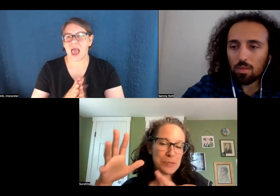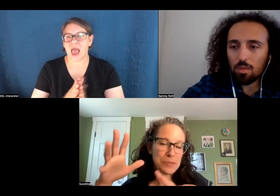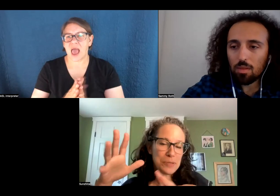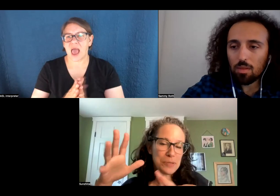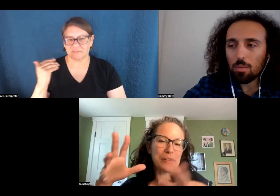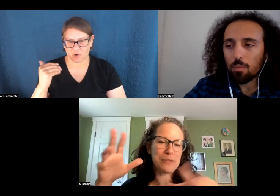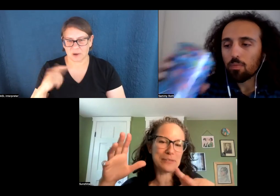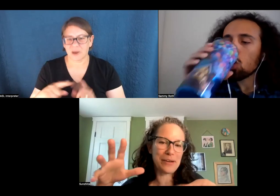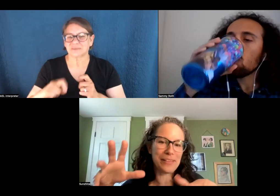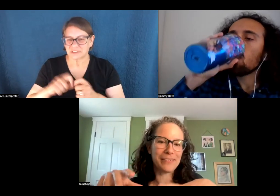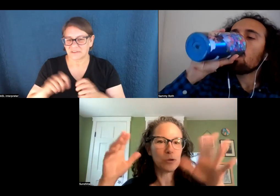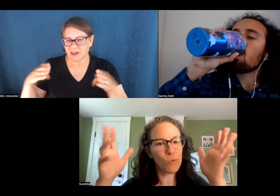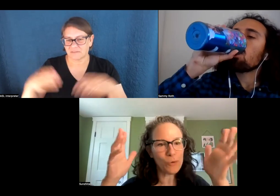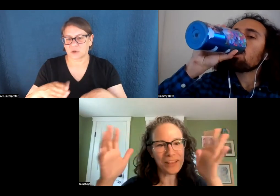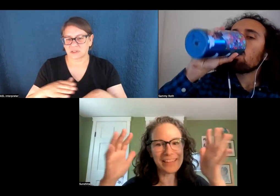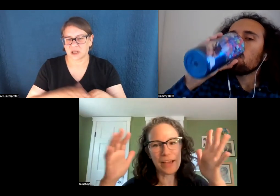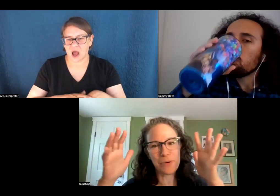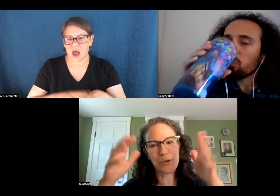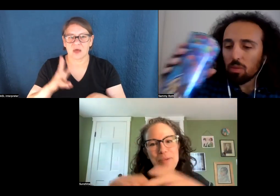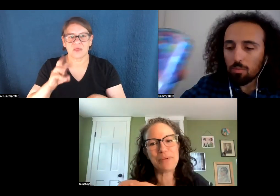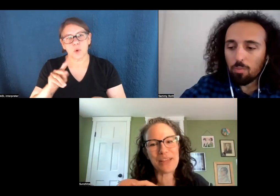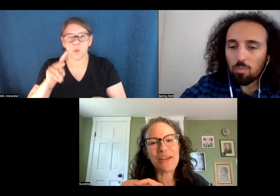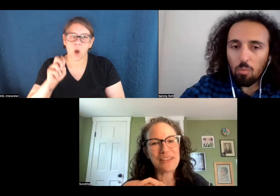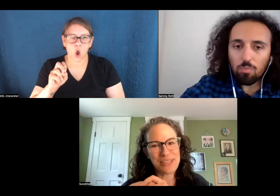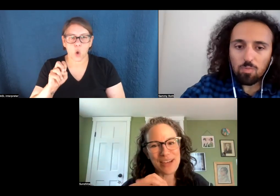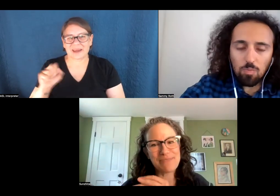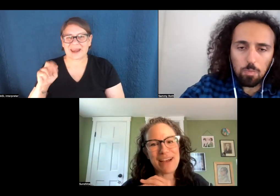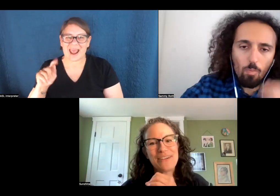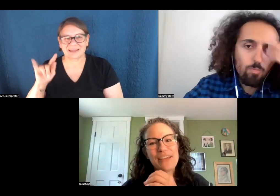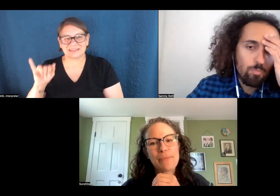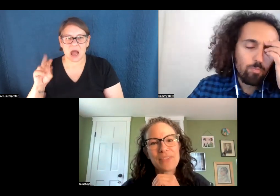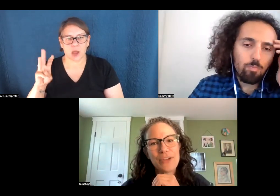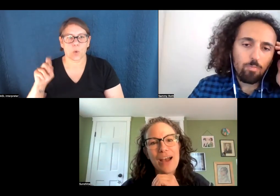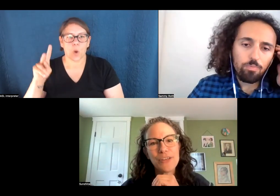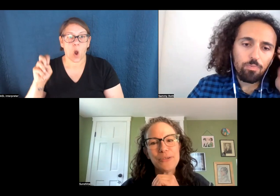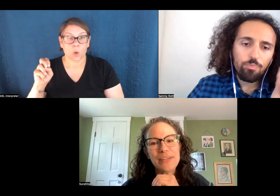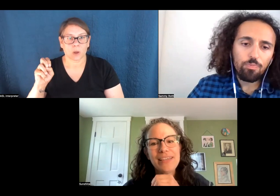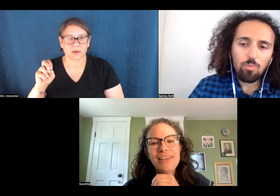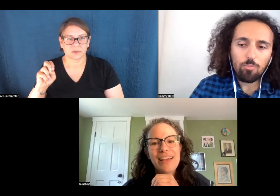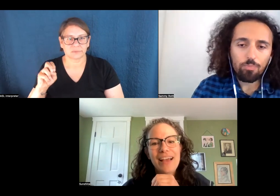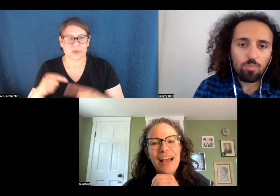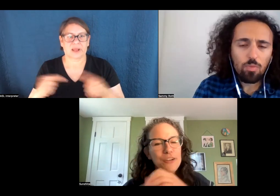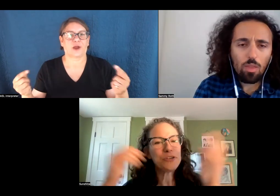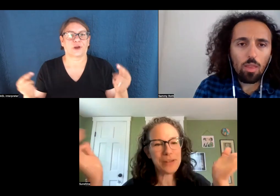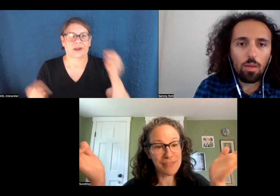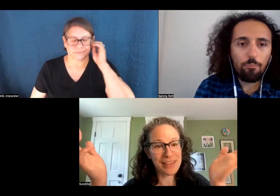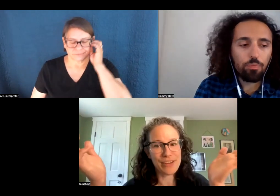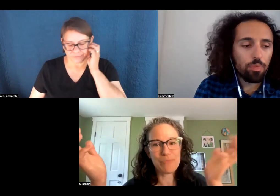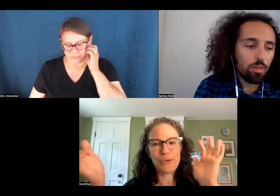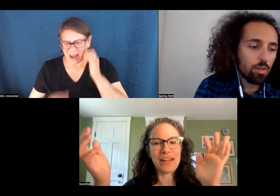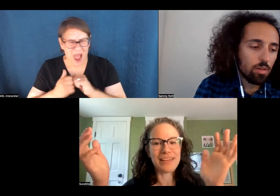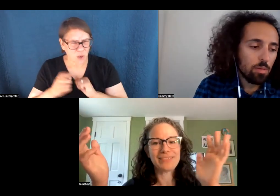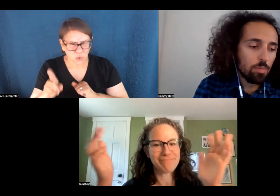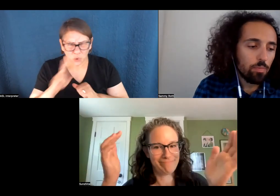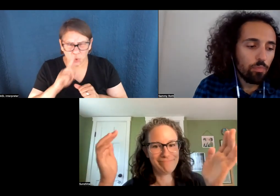specifically focusing on the woke anti-woke polarity you talked about, you know, you know, how do you, how do you navigate